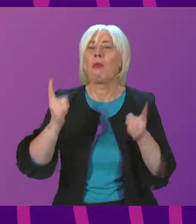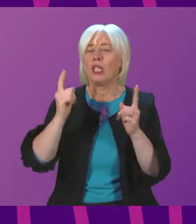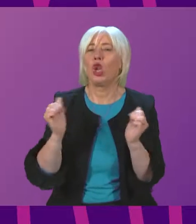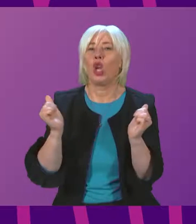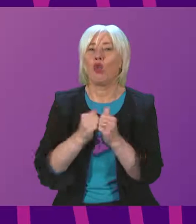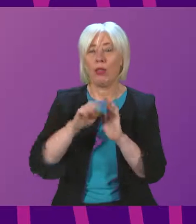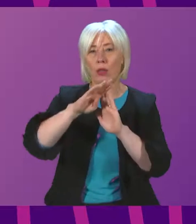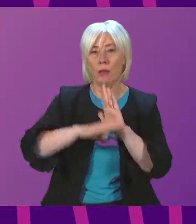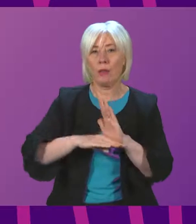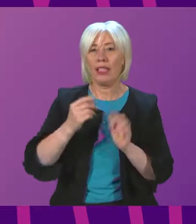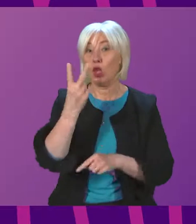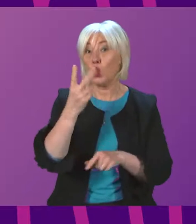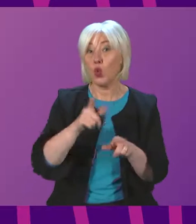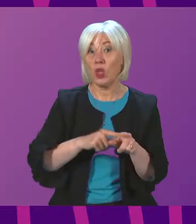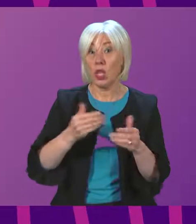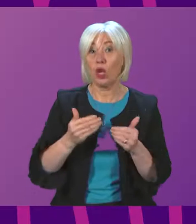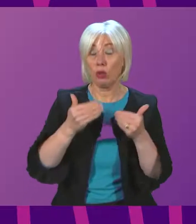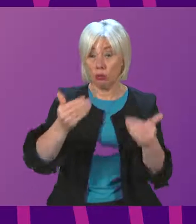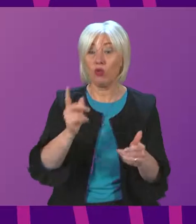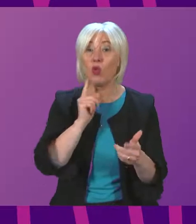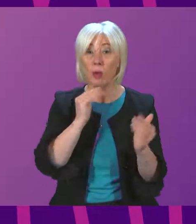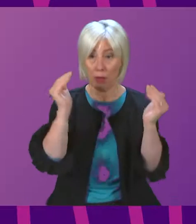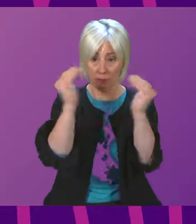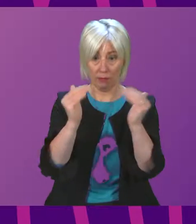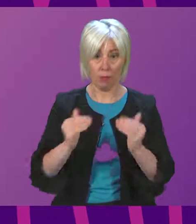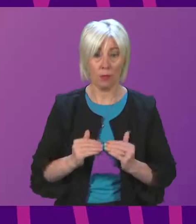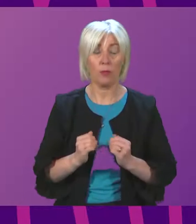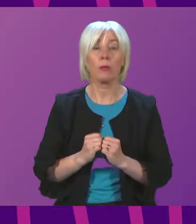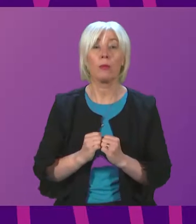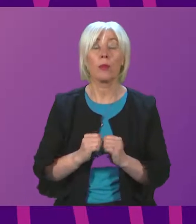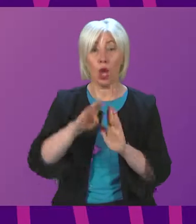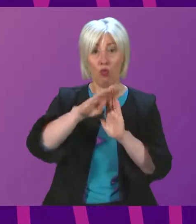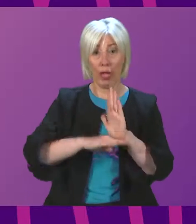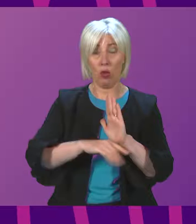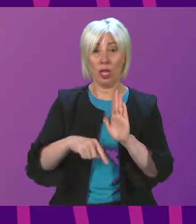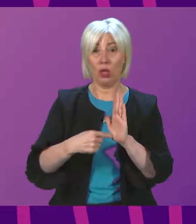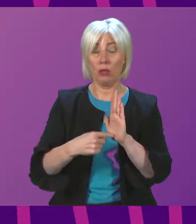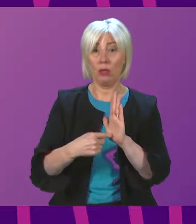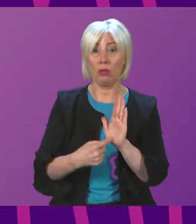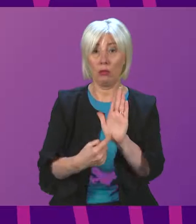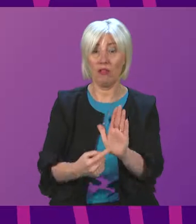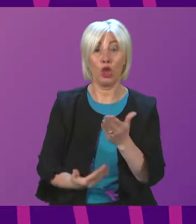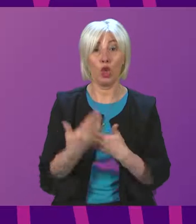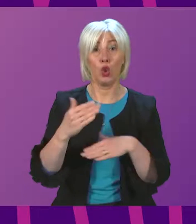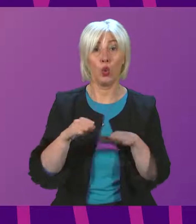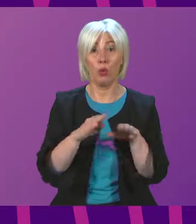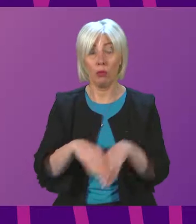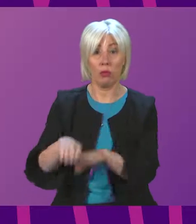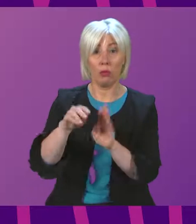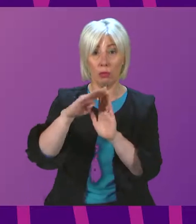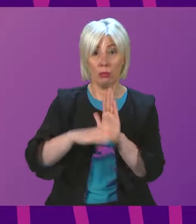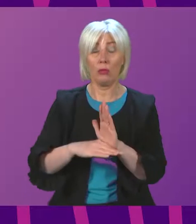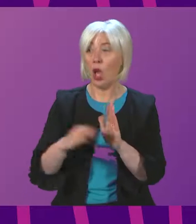should allow a period of two years for compliance. The regulations introducing the new standard were unanimously